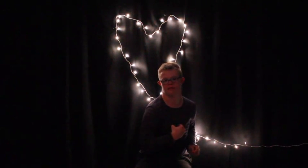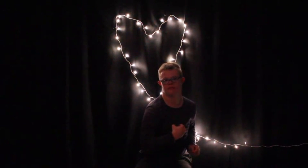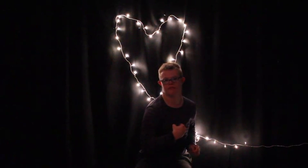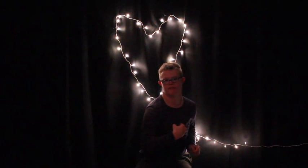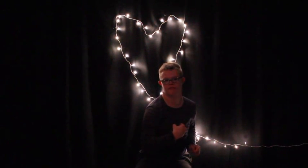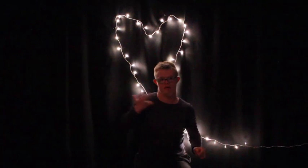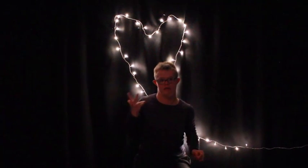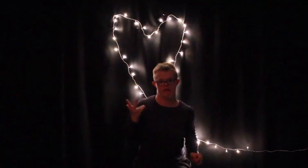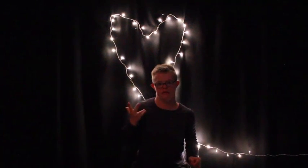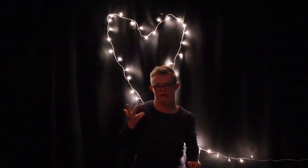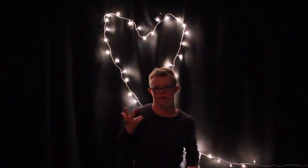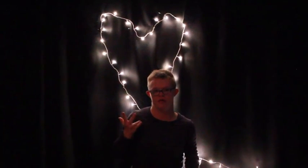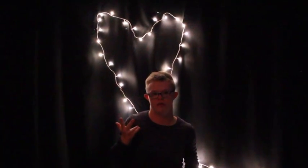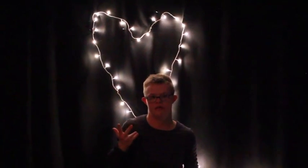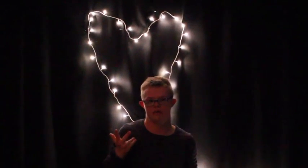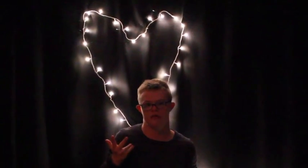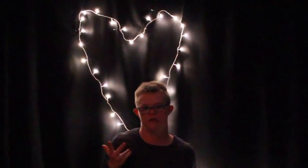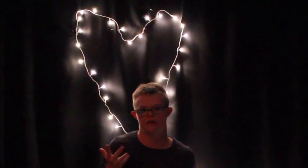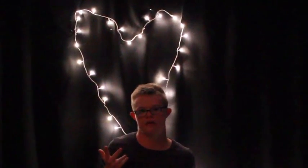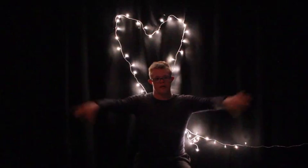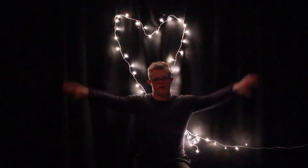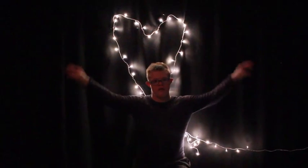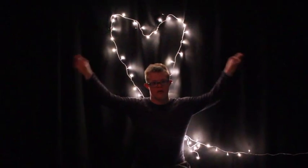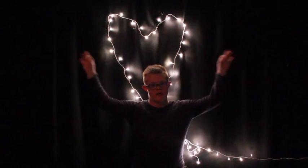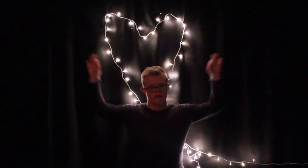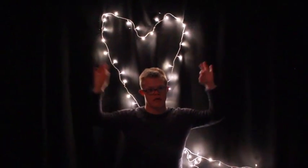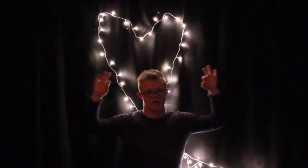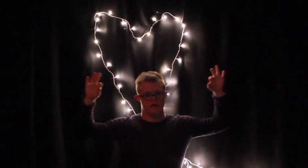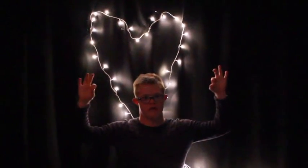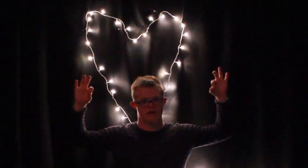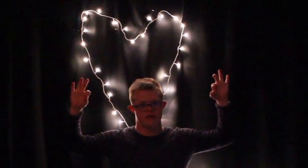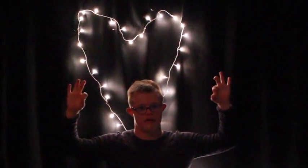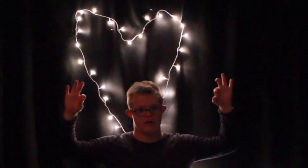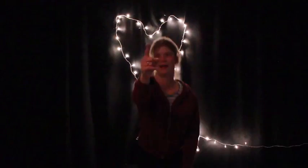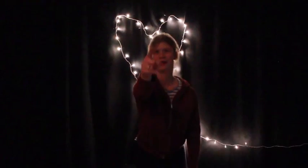Living life in peace You